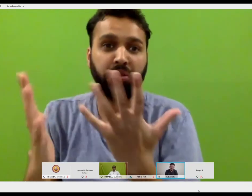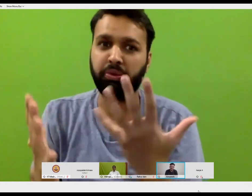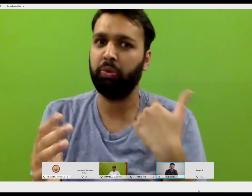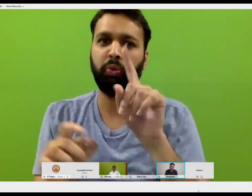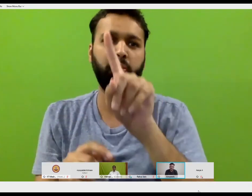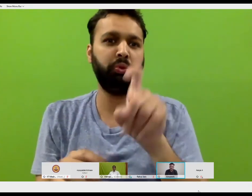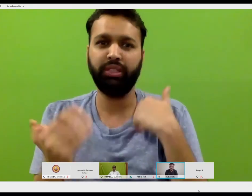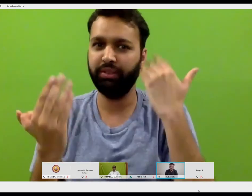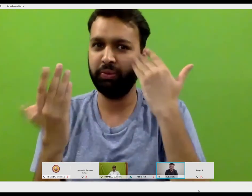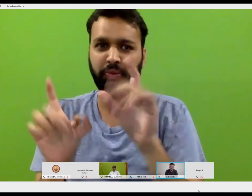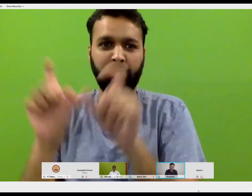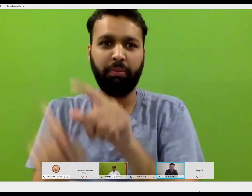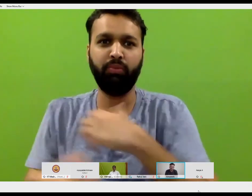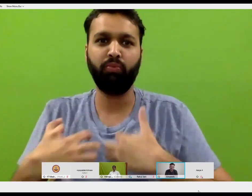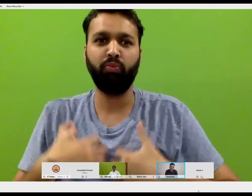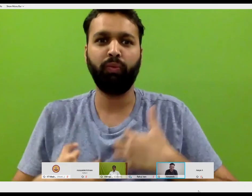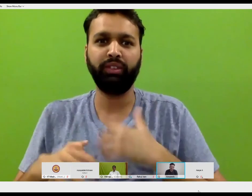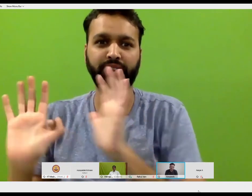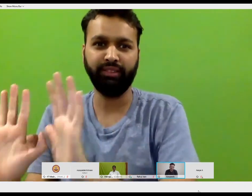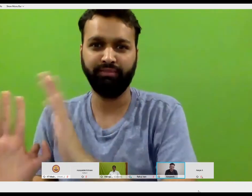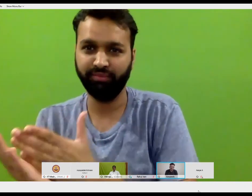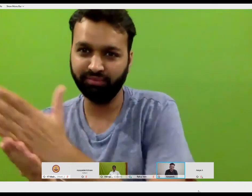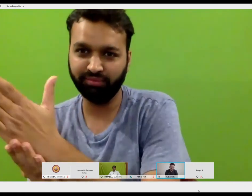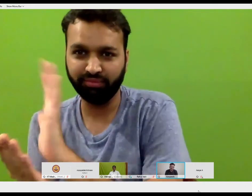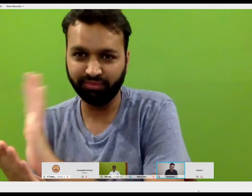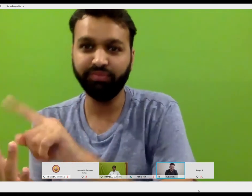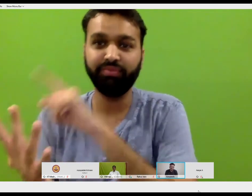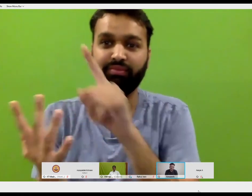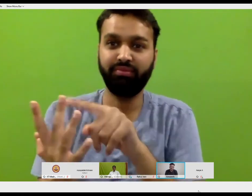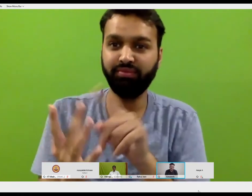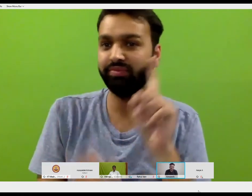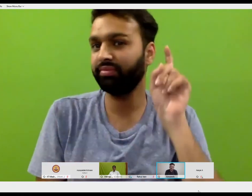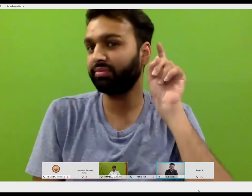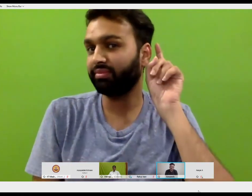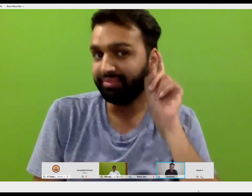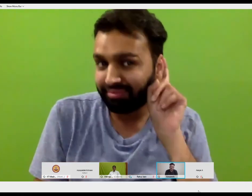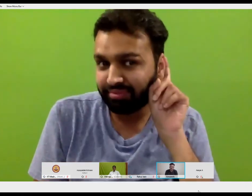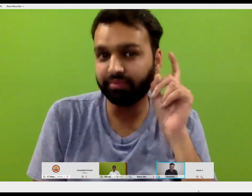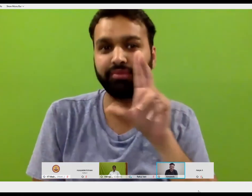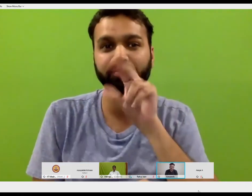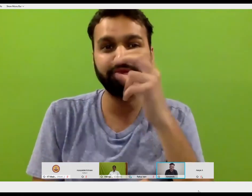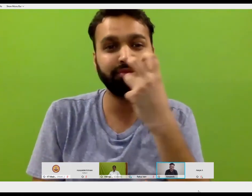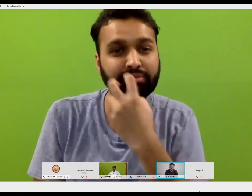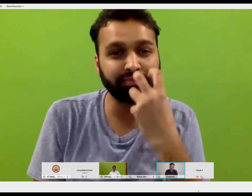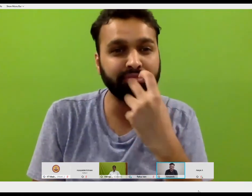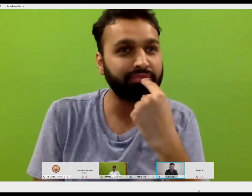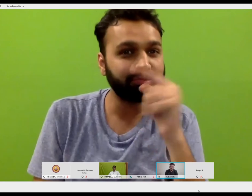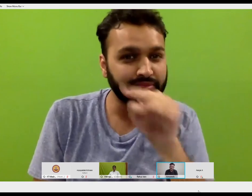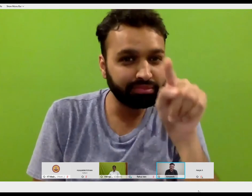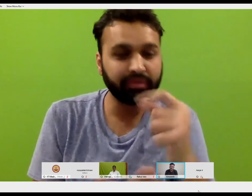and go for higher education. So you know, that is one way. For those who